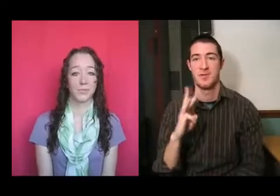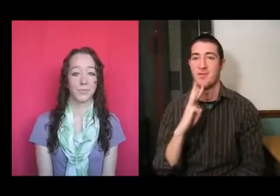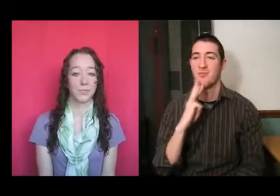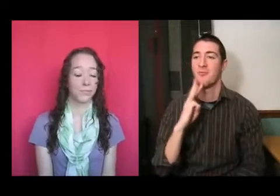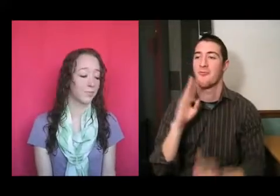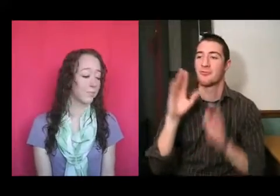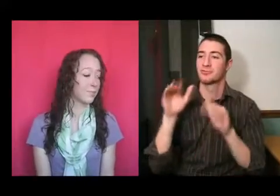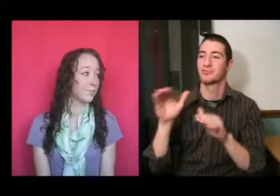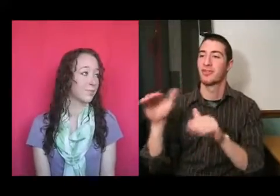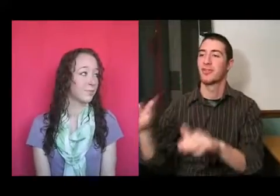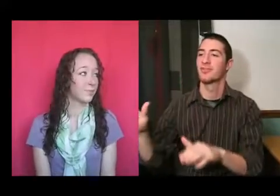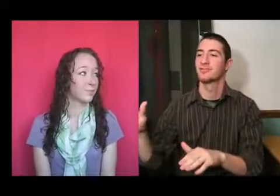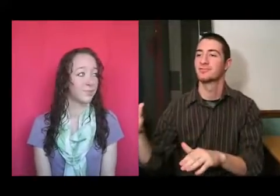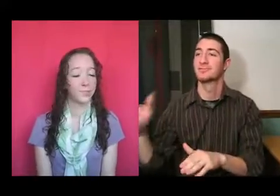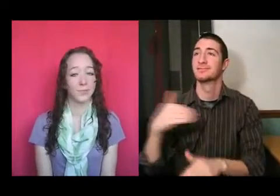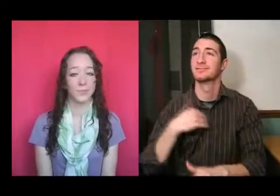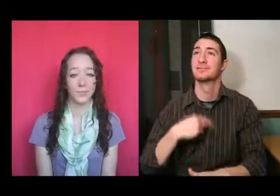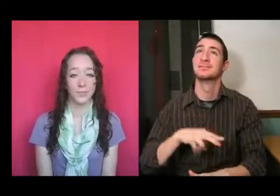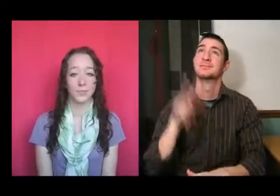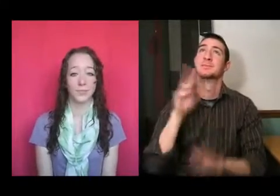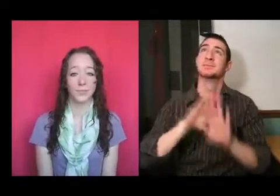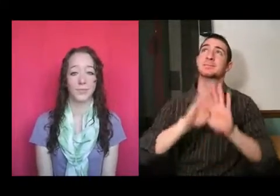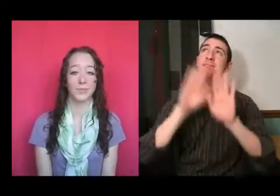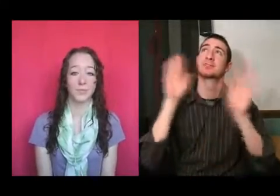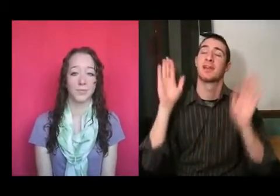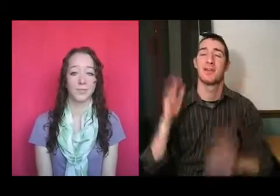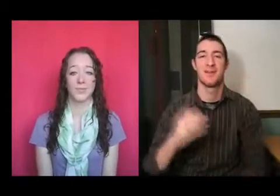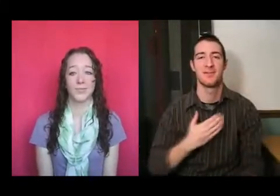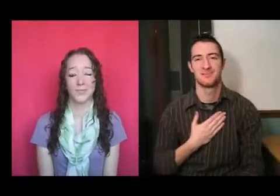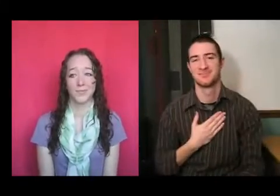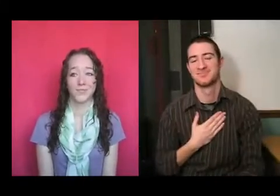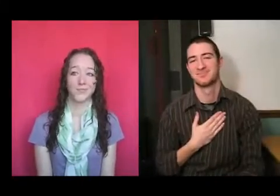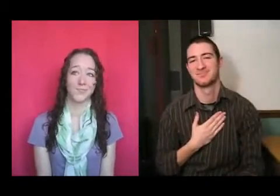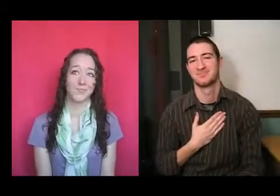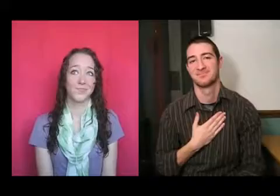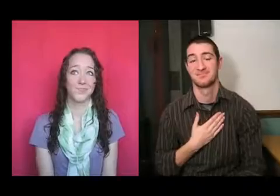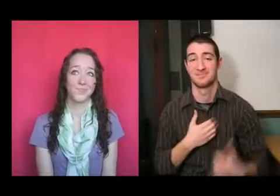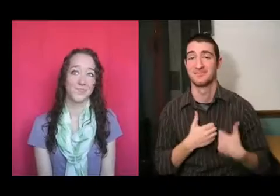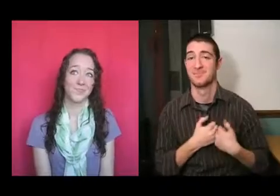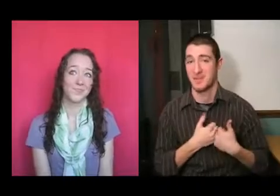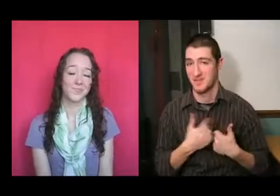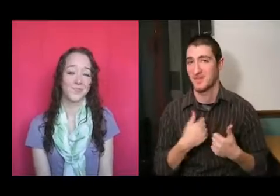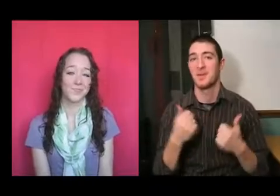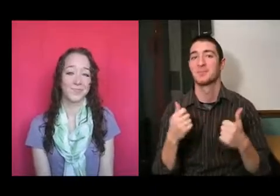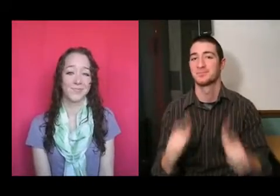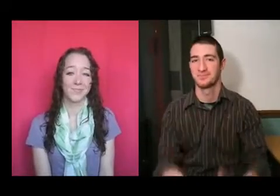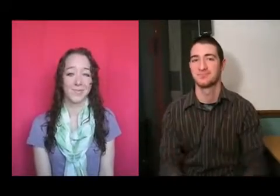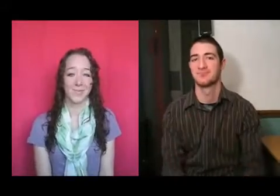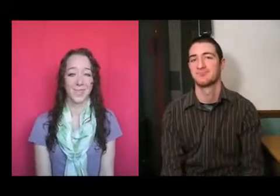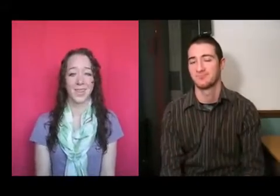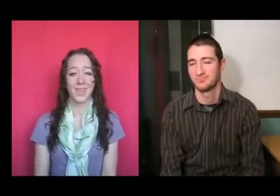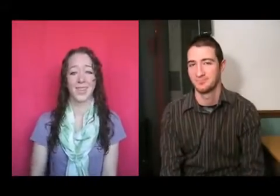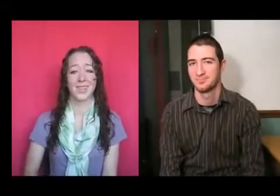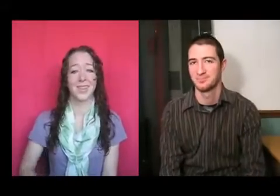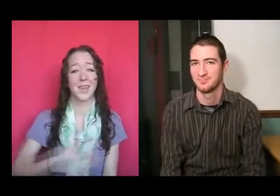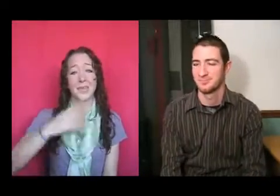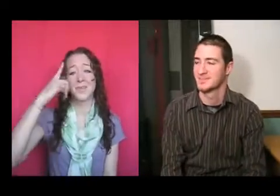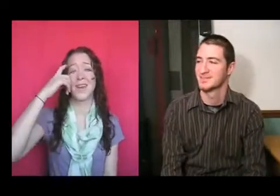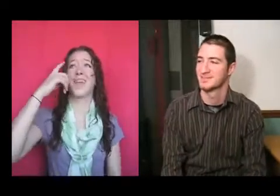ocean under the open sky? Oh my, baby, I'm trying. Boy,